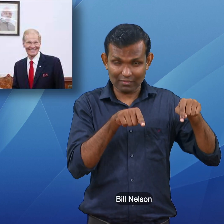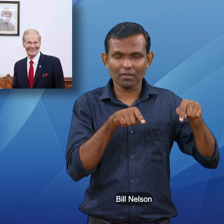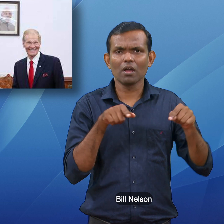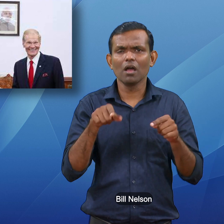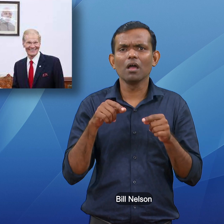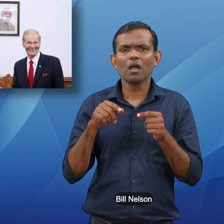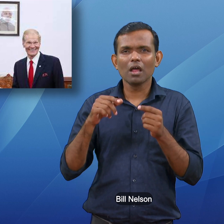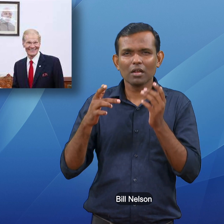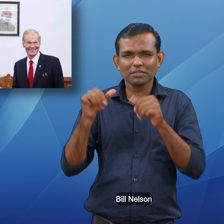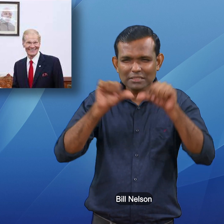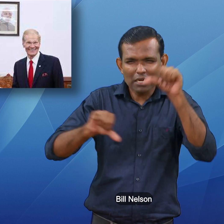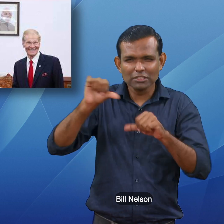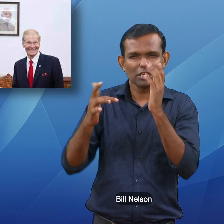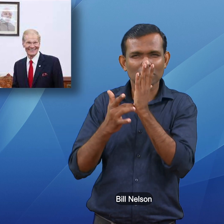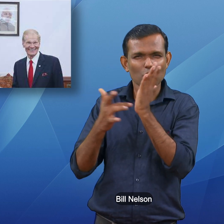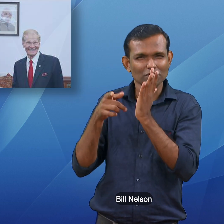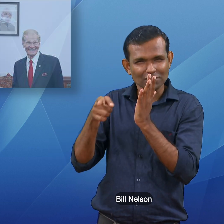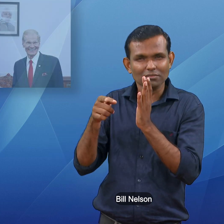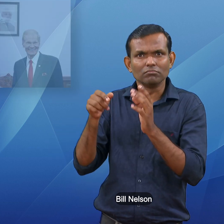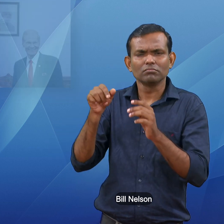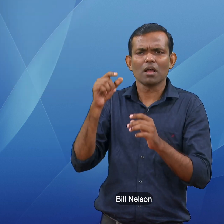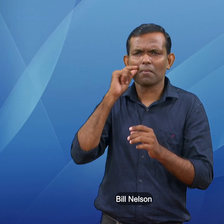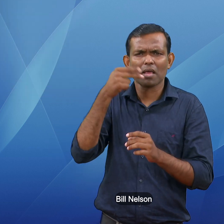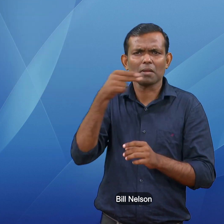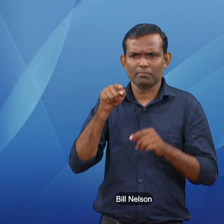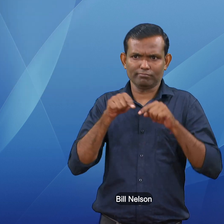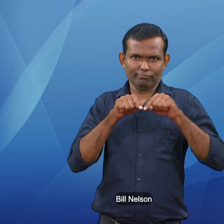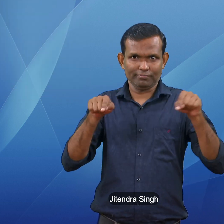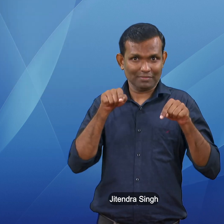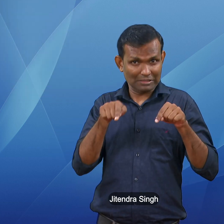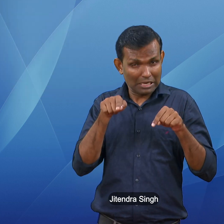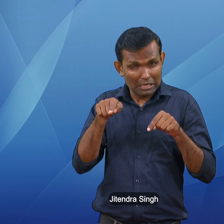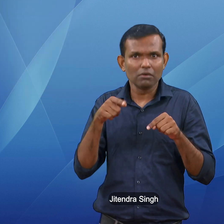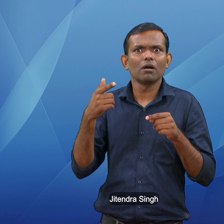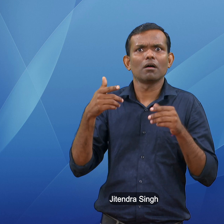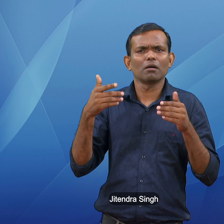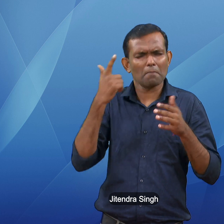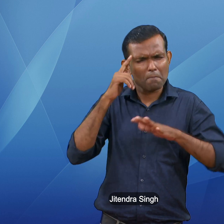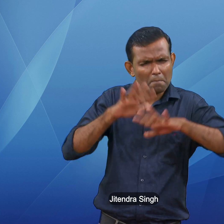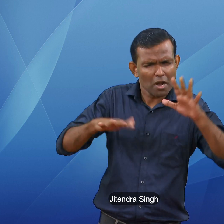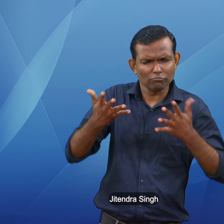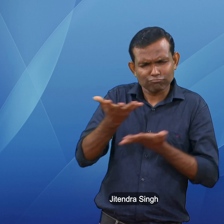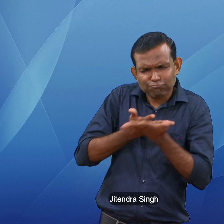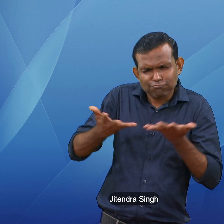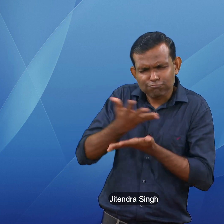Jitendra Singh on No. 28 to discuss India's research interest during the joint mission to the International Space Station